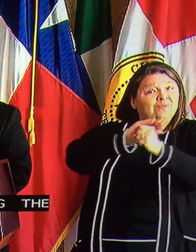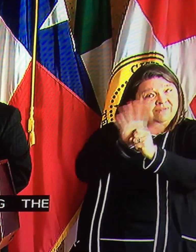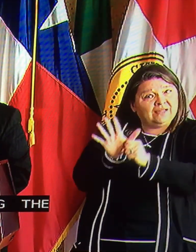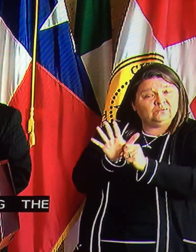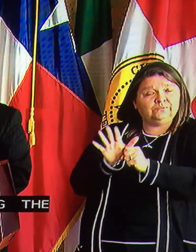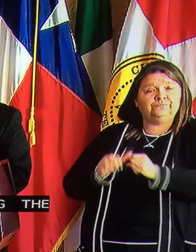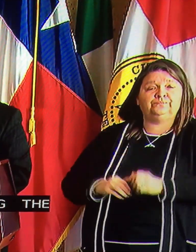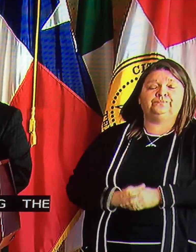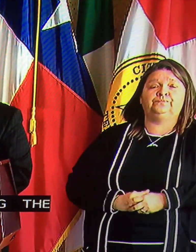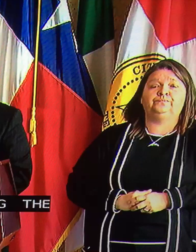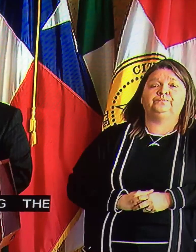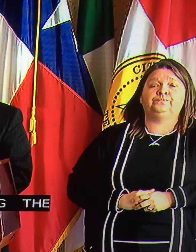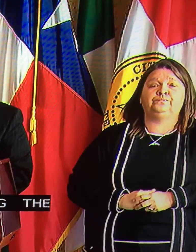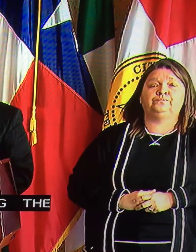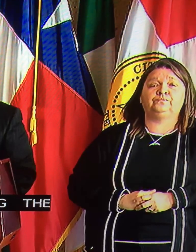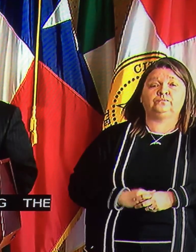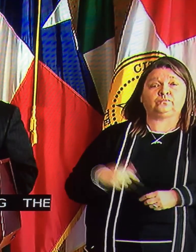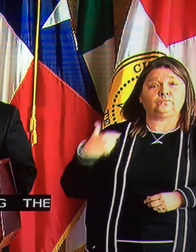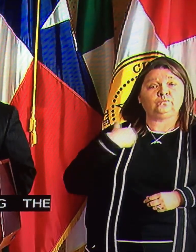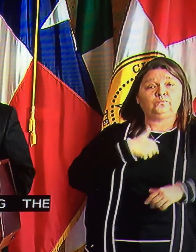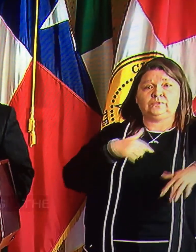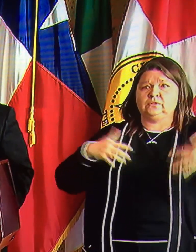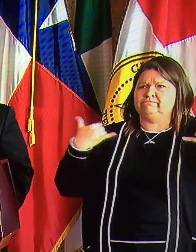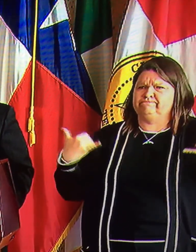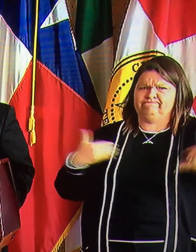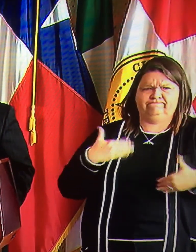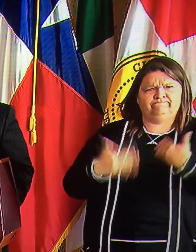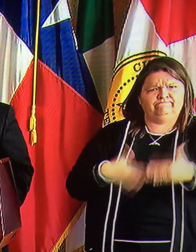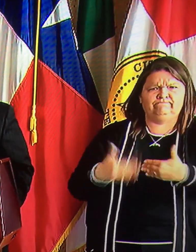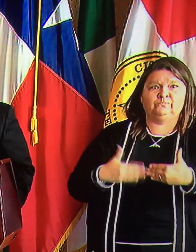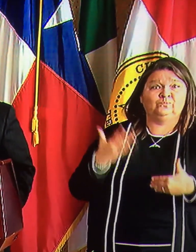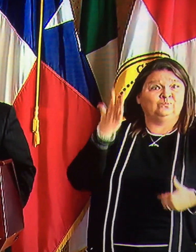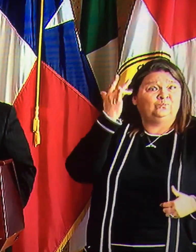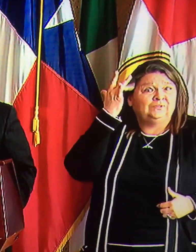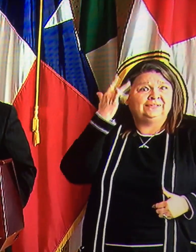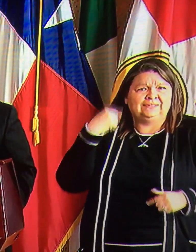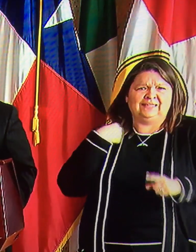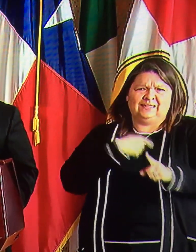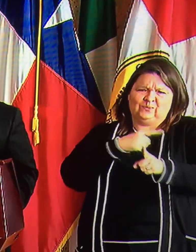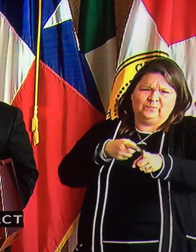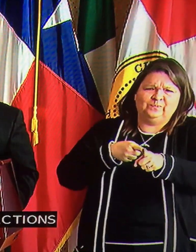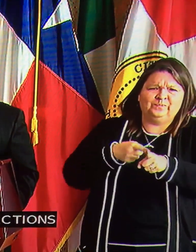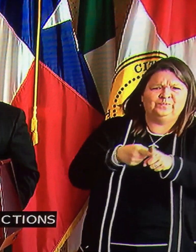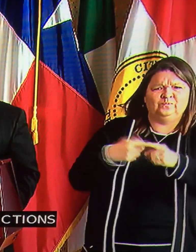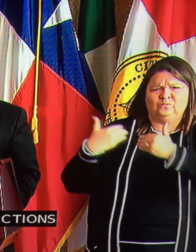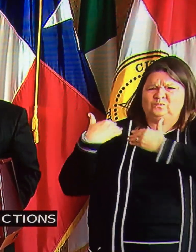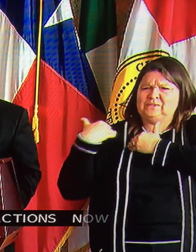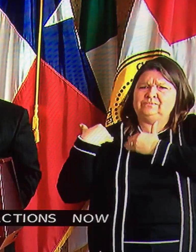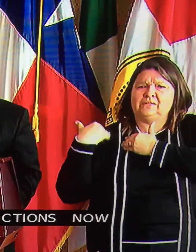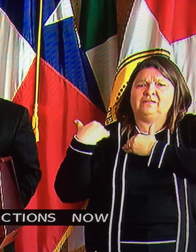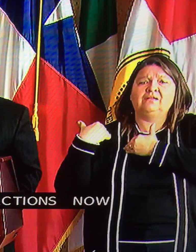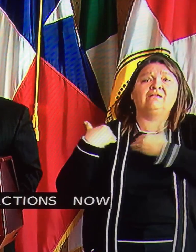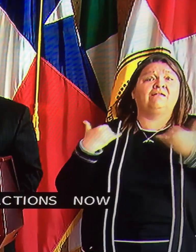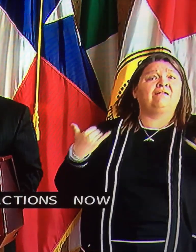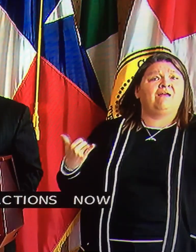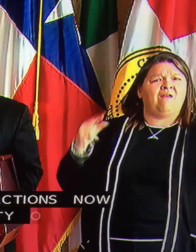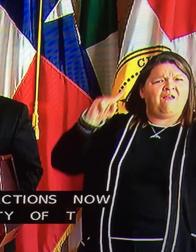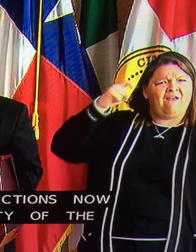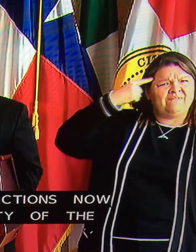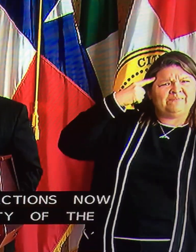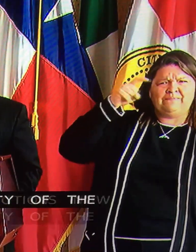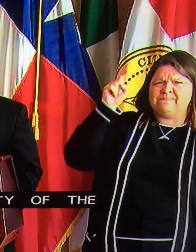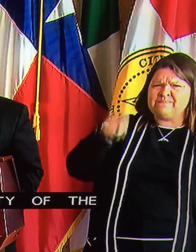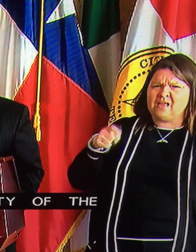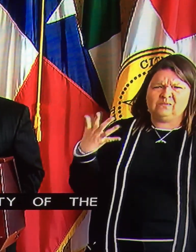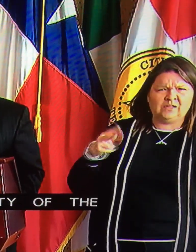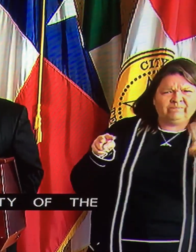We're taking these actions now because our core responsibility as a government is to ensure the health, safety,